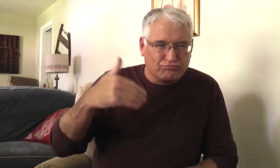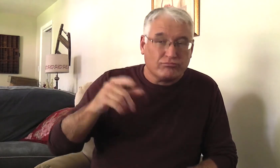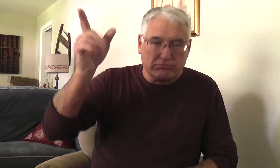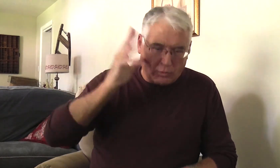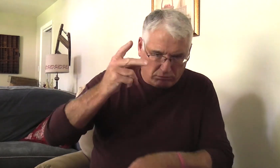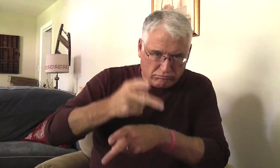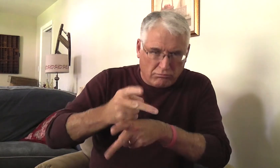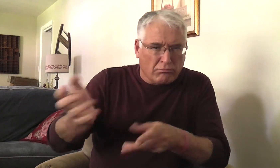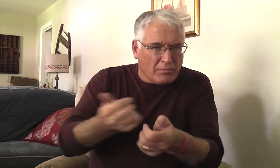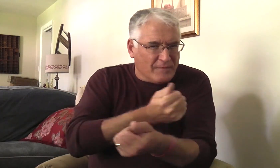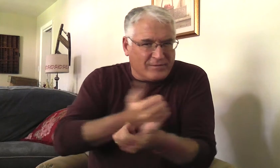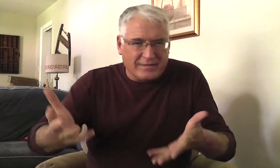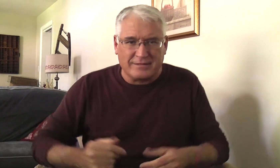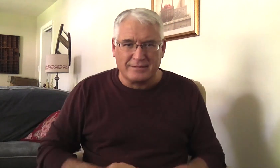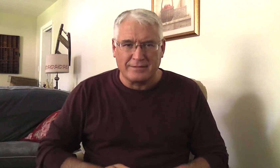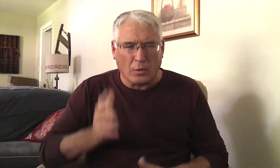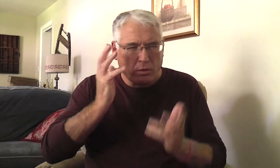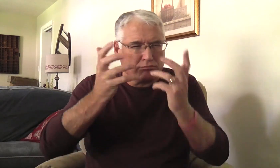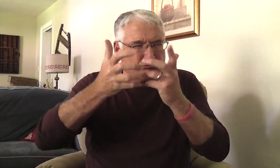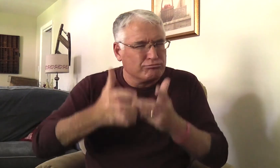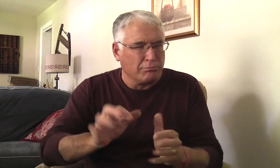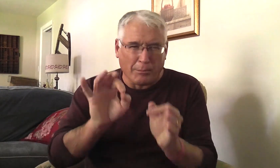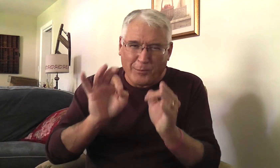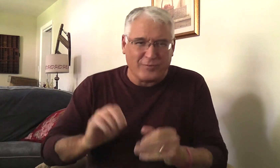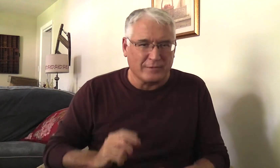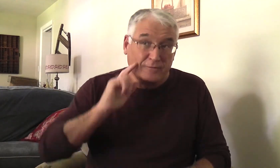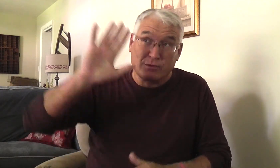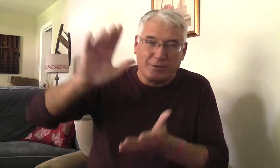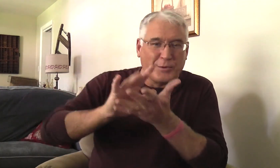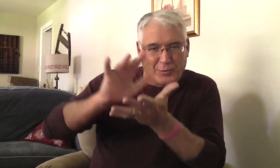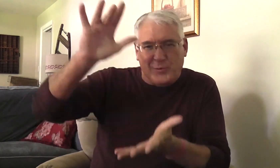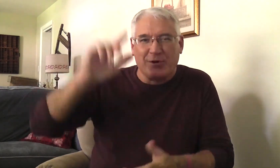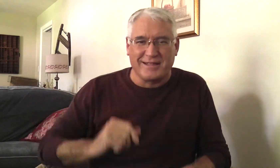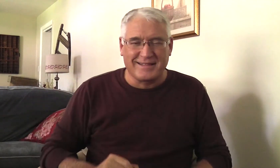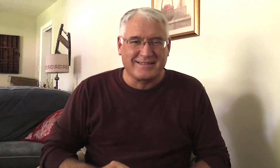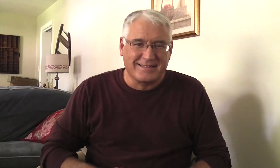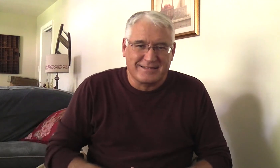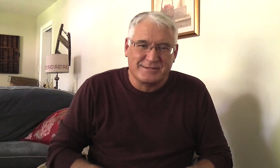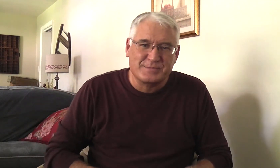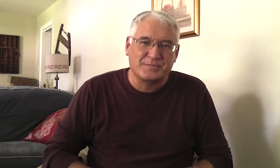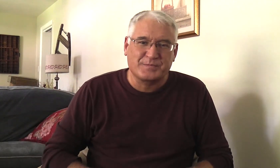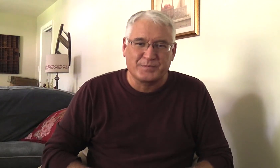knowing God loves us so much and takes care of everything for us. Everything comes together perfectly.